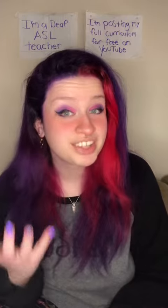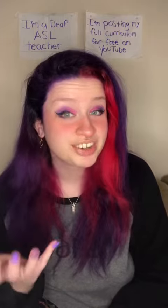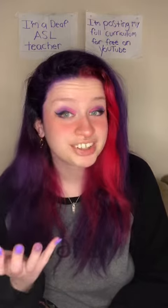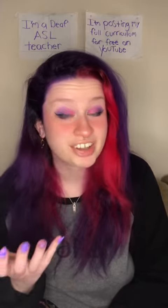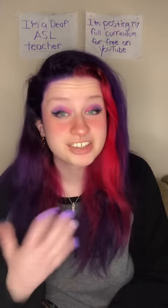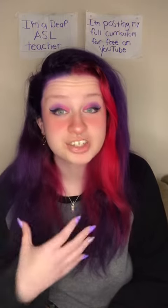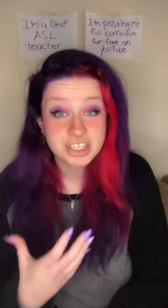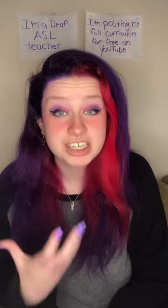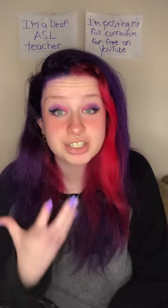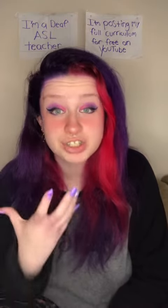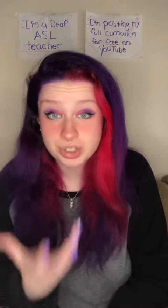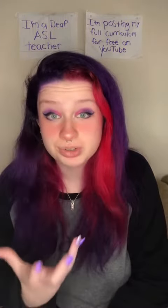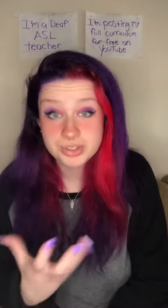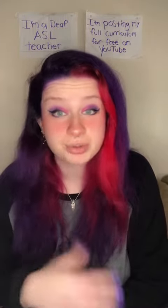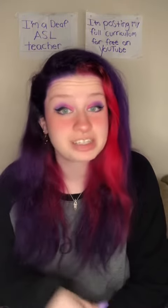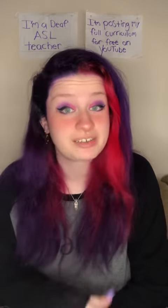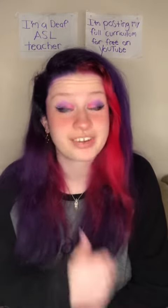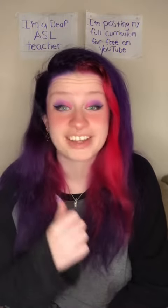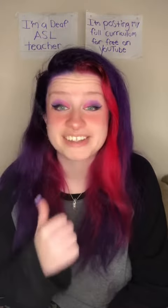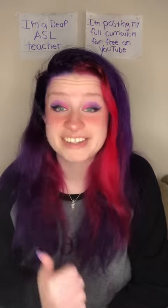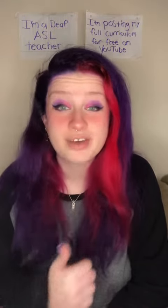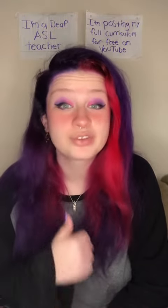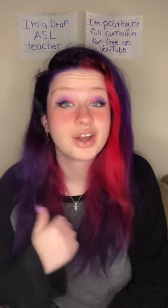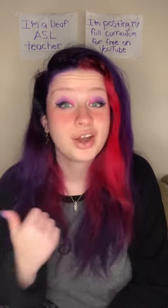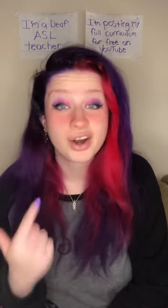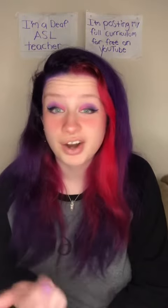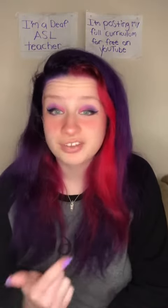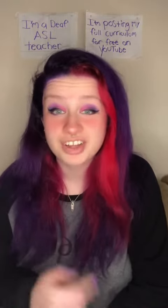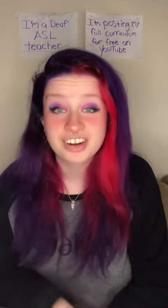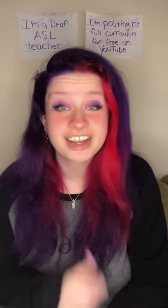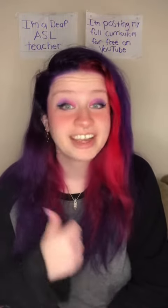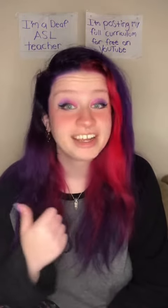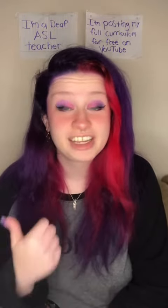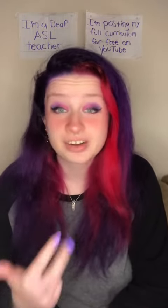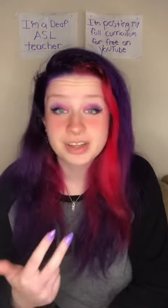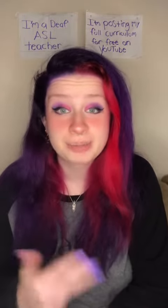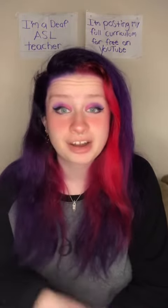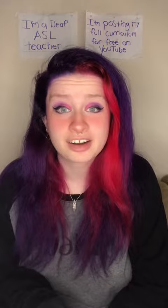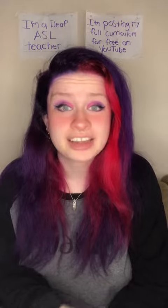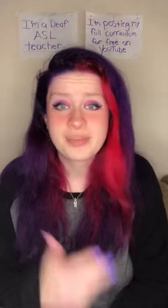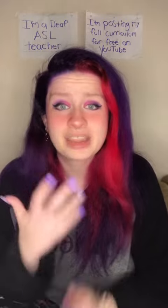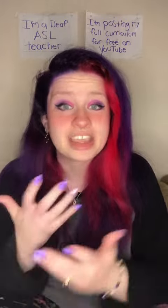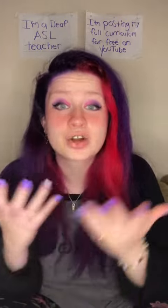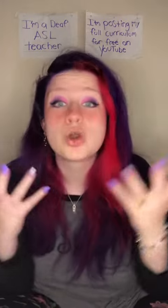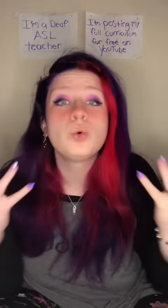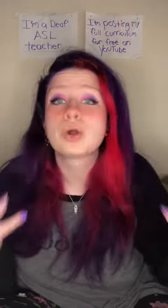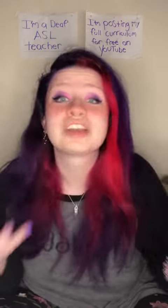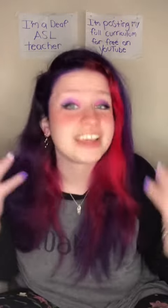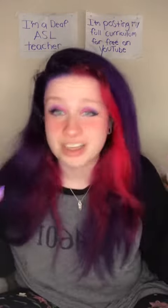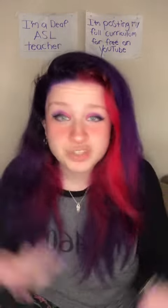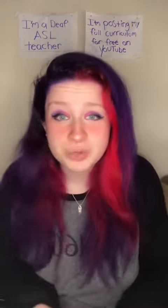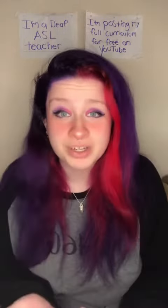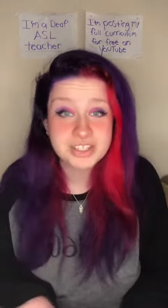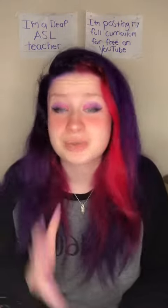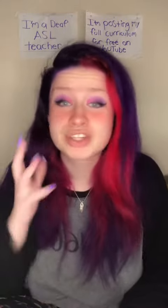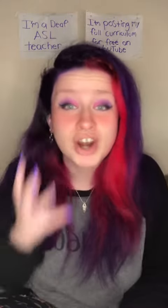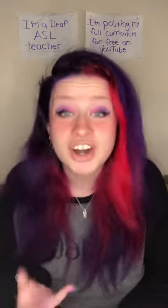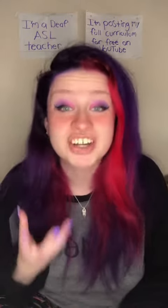hearing loss, she can choose to identify as deaf, hard of hearing, hearing impaired, ear no worky if she wants to. It's her